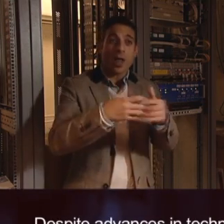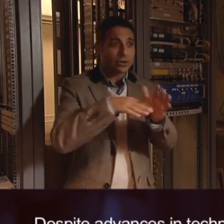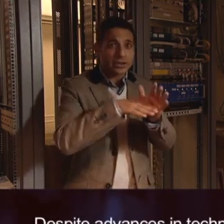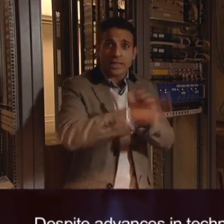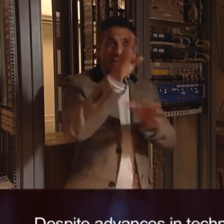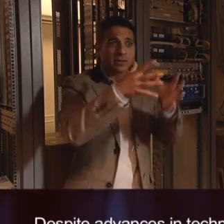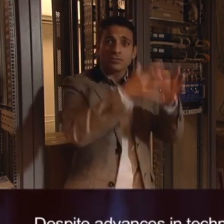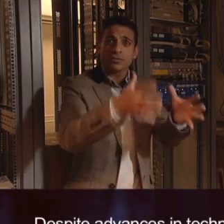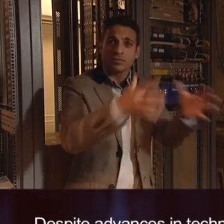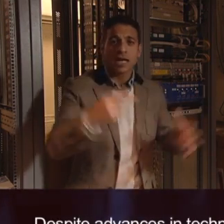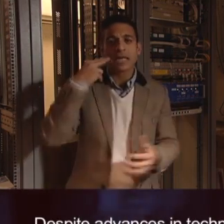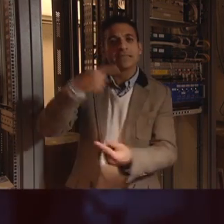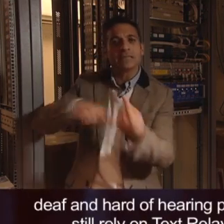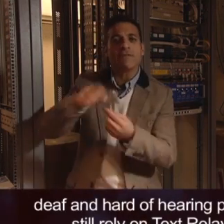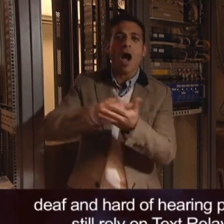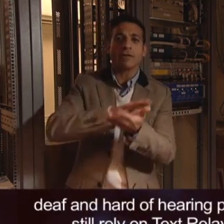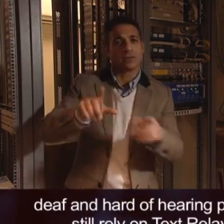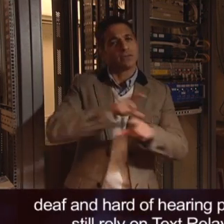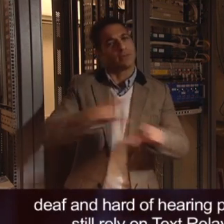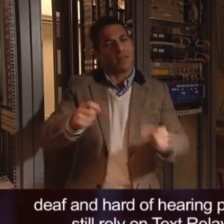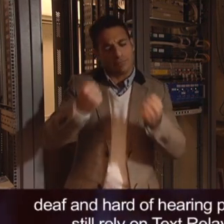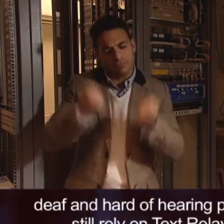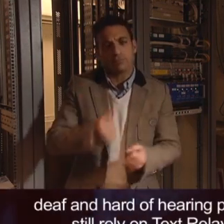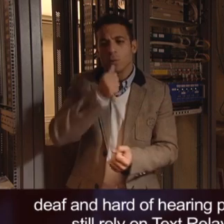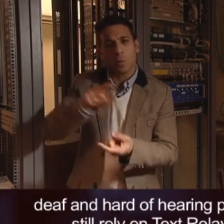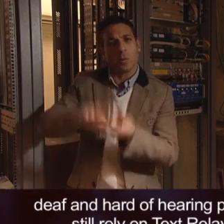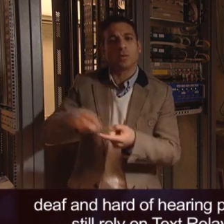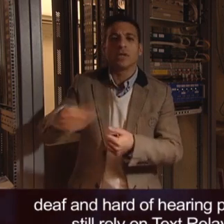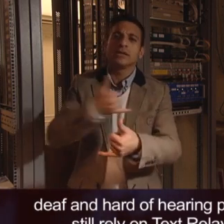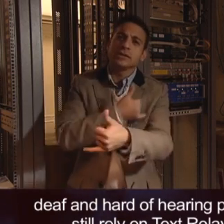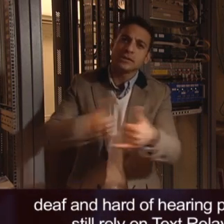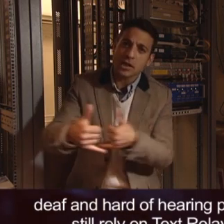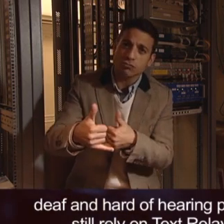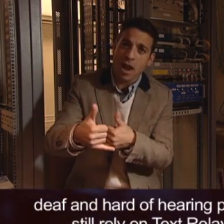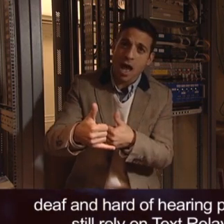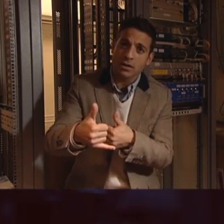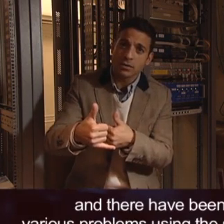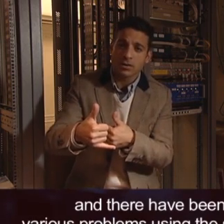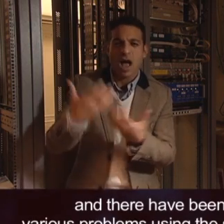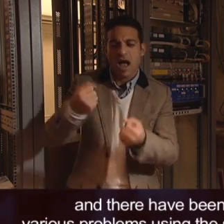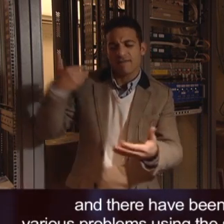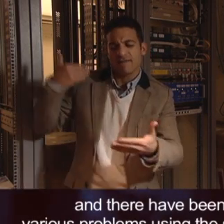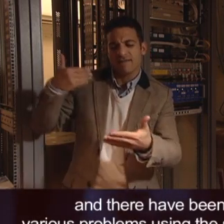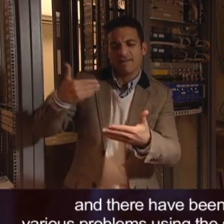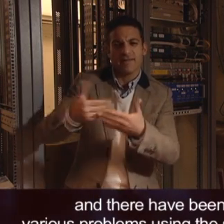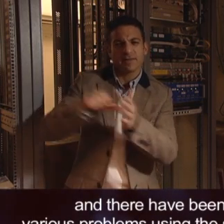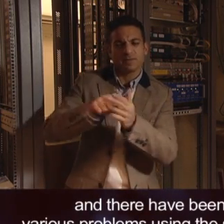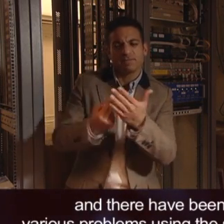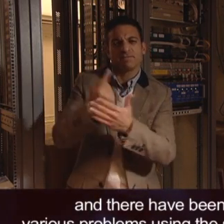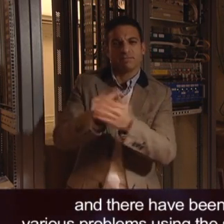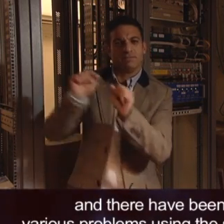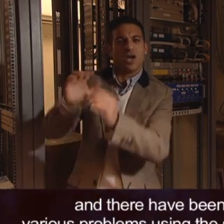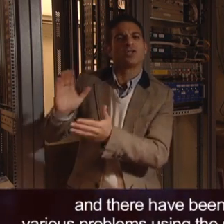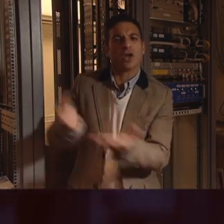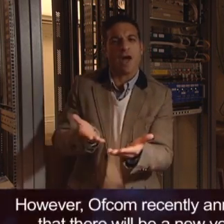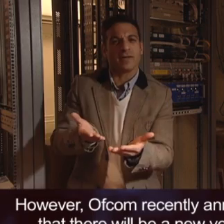Despite advances in technology, deaf and hard of hearing people still rely on text relay and there have been various problems using the